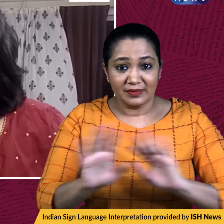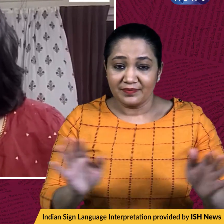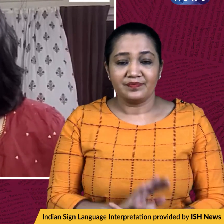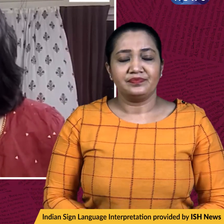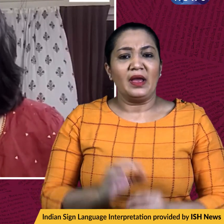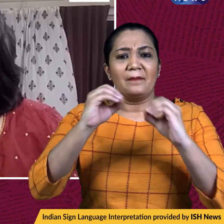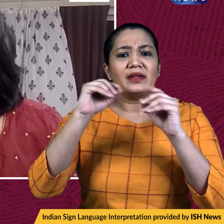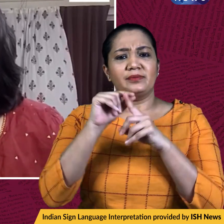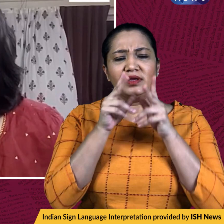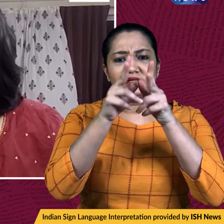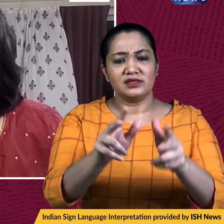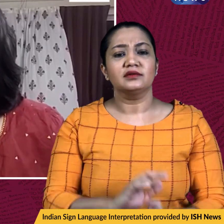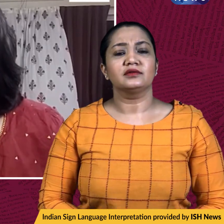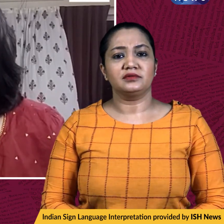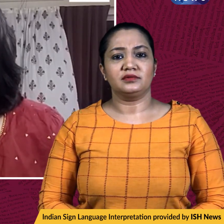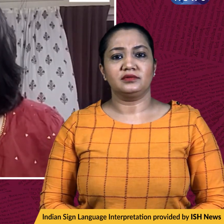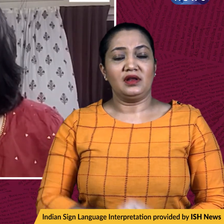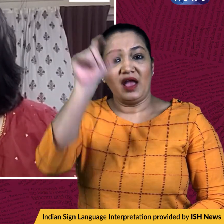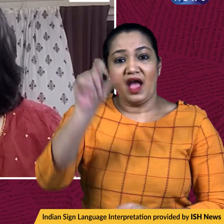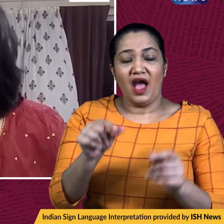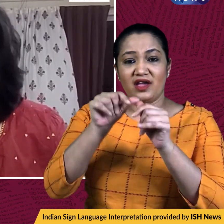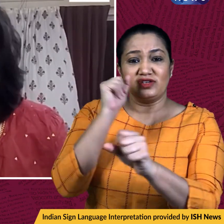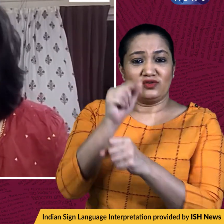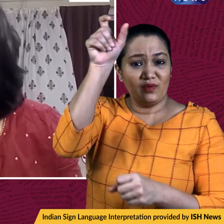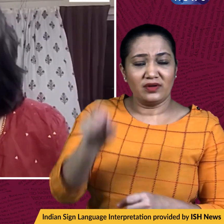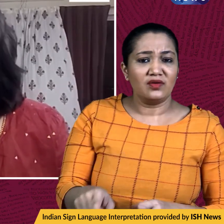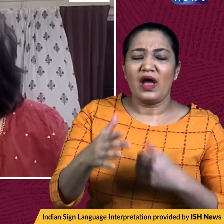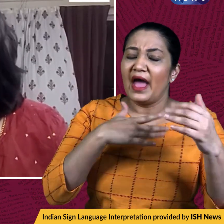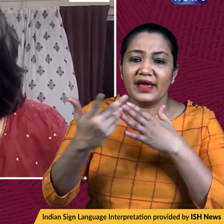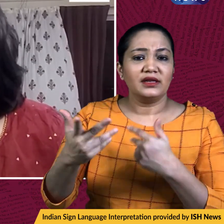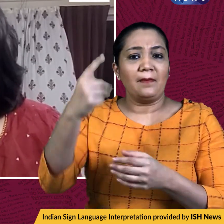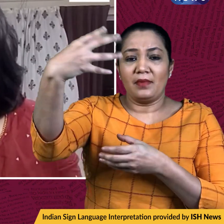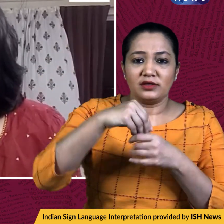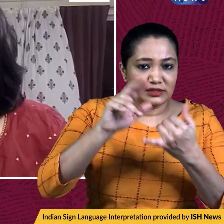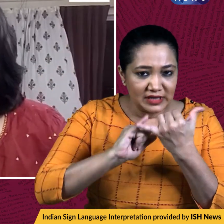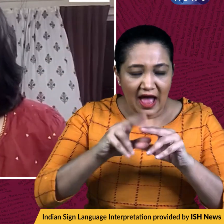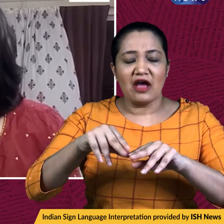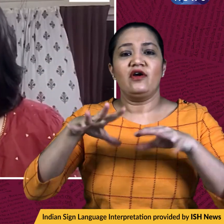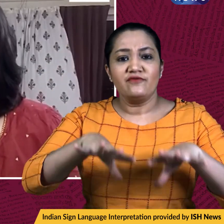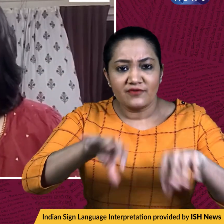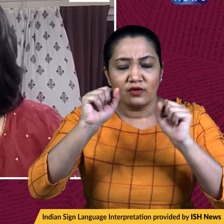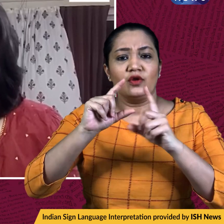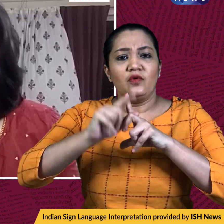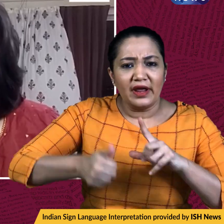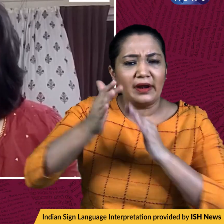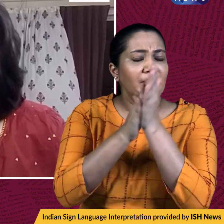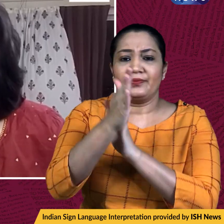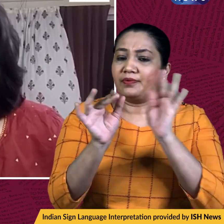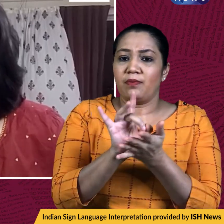Bharat Paye has said in a statement today that he is, and I quote, no longer an employee, a founder or a director of the